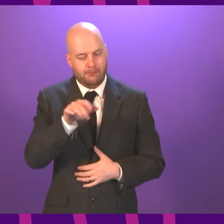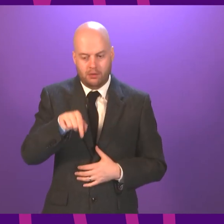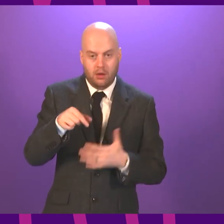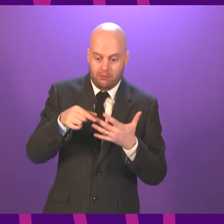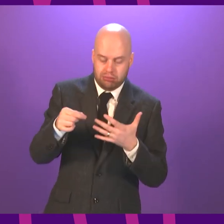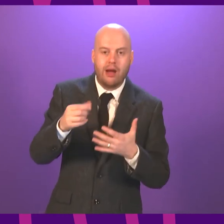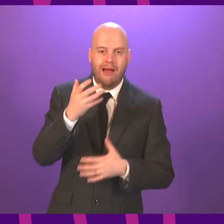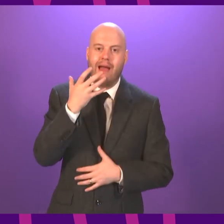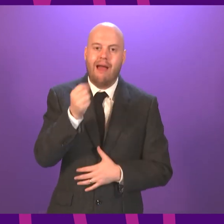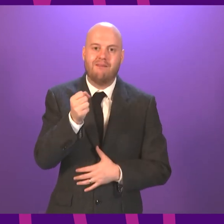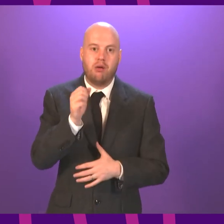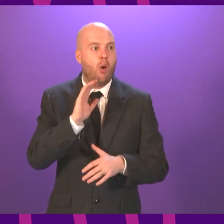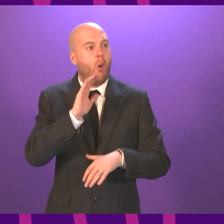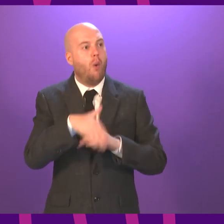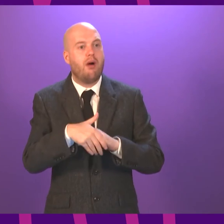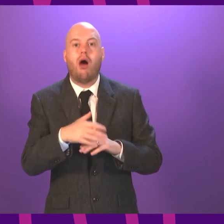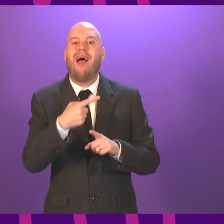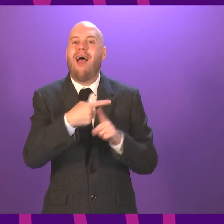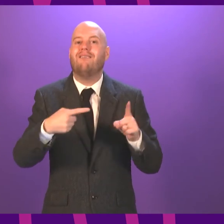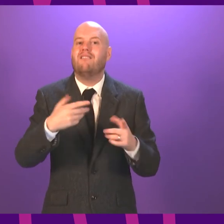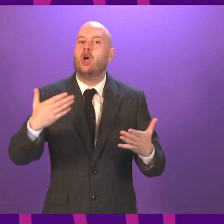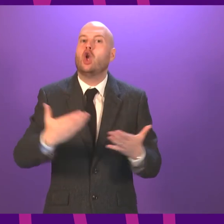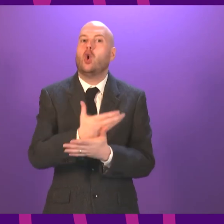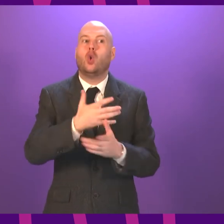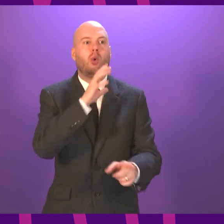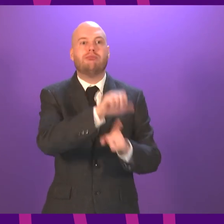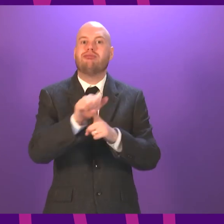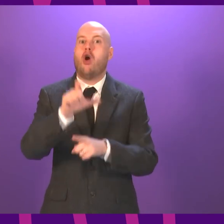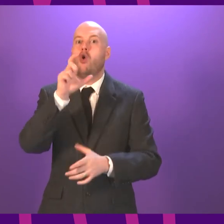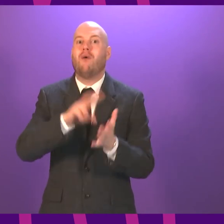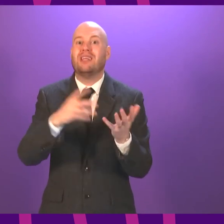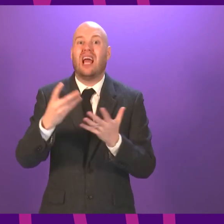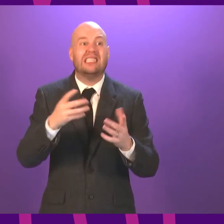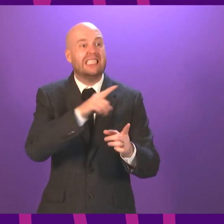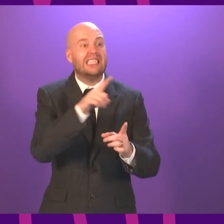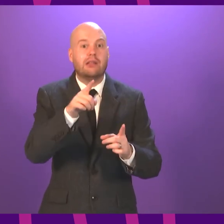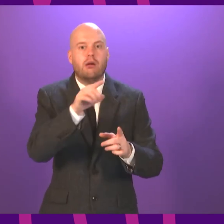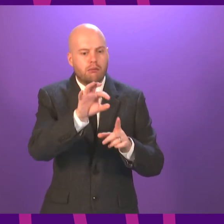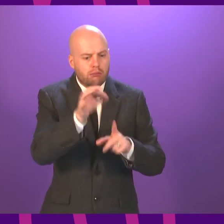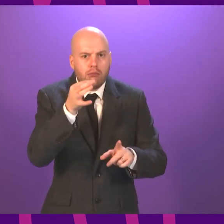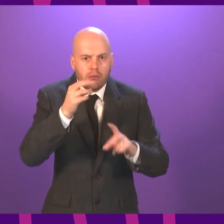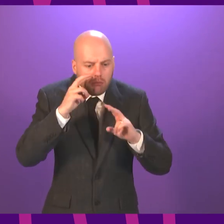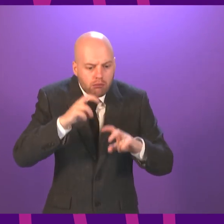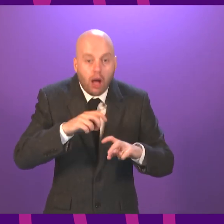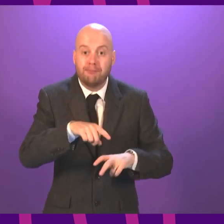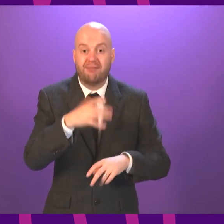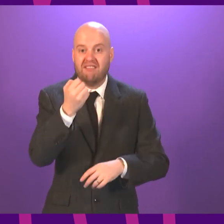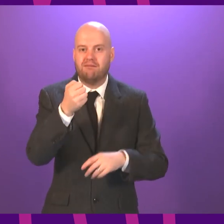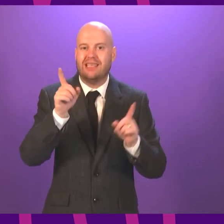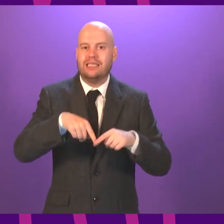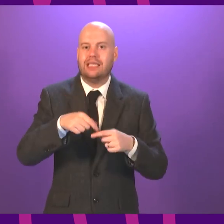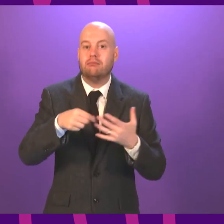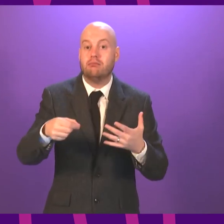over half of all new cases in Scotland, so we will see that in many different parts of the country, including, of course, NHS,